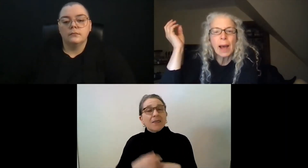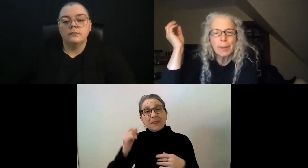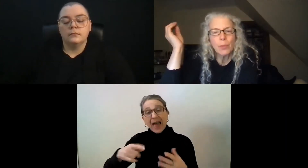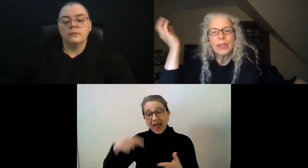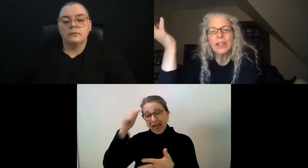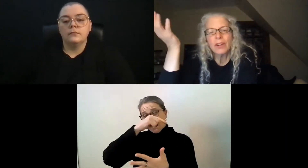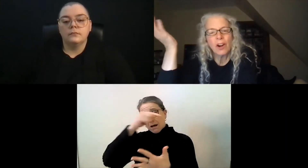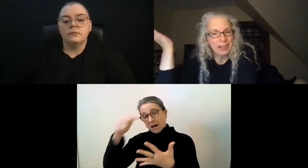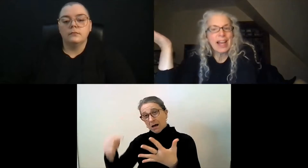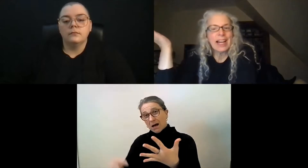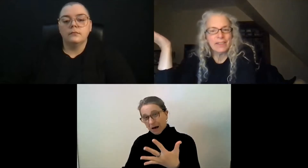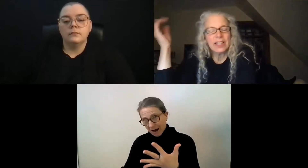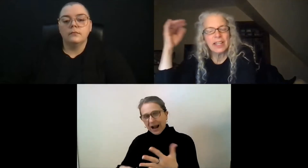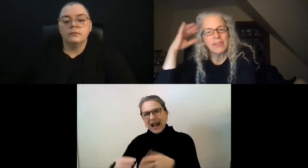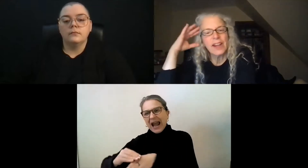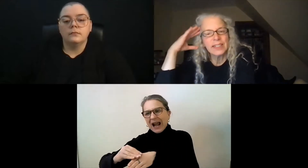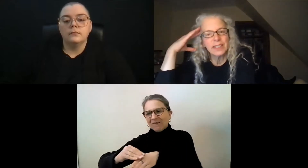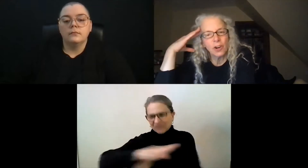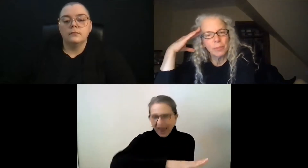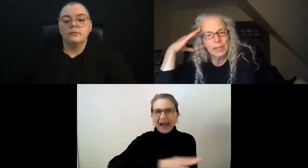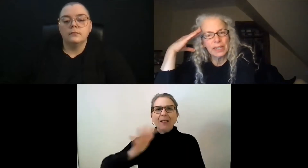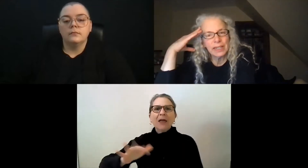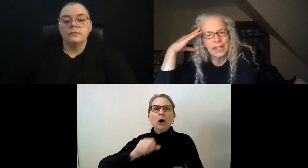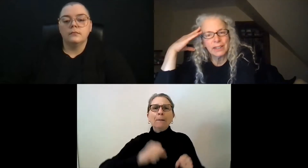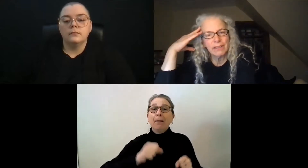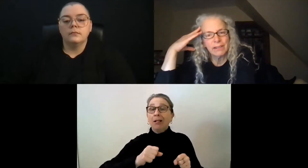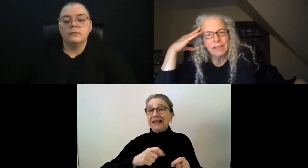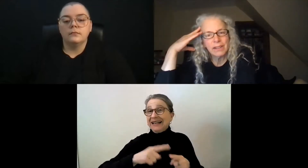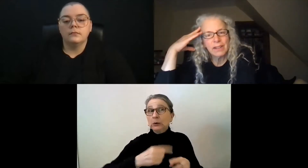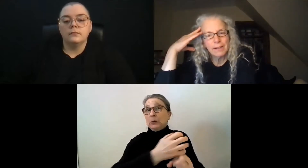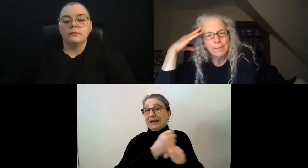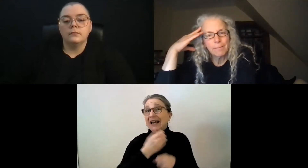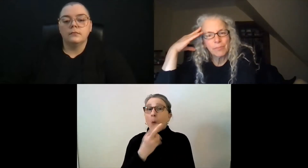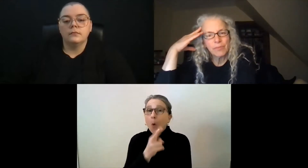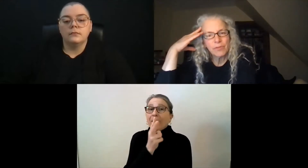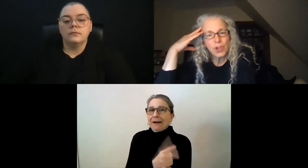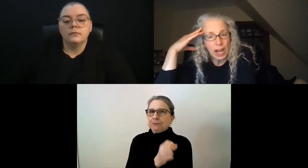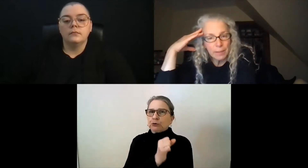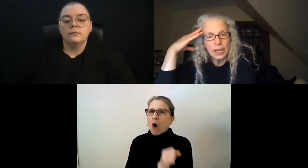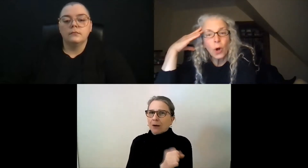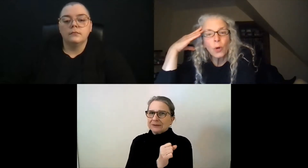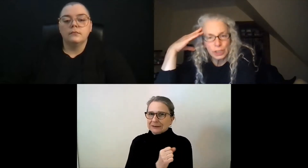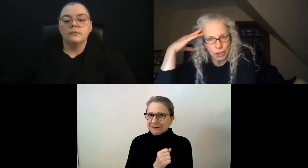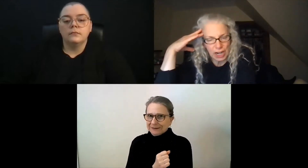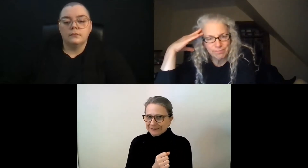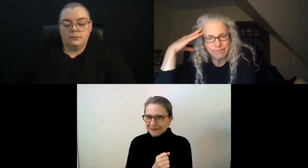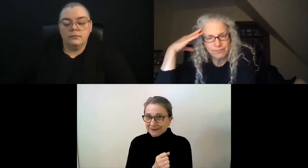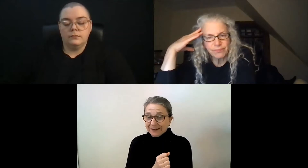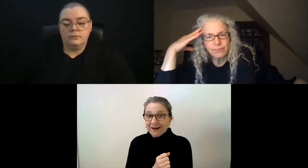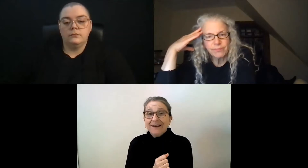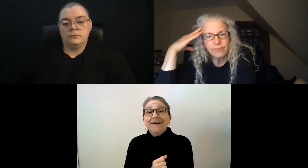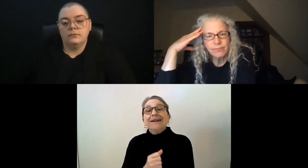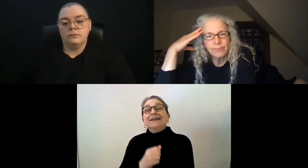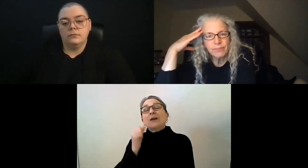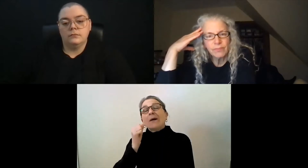that happened within our lives that affected our ability to get jobs and hold a job.